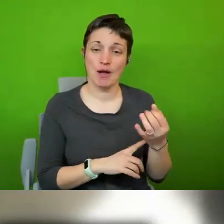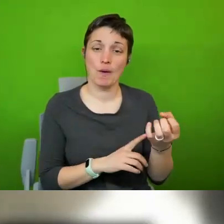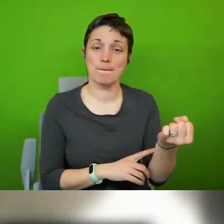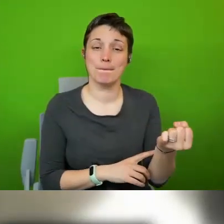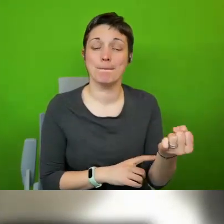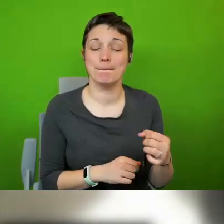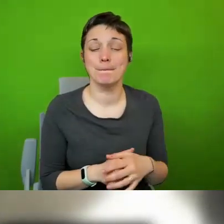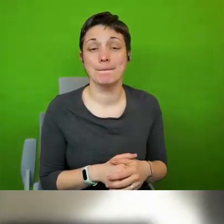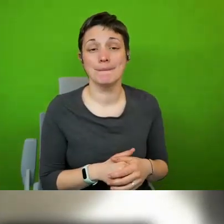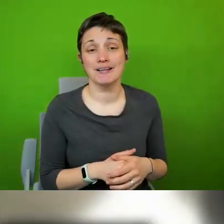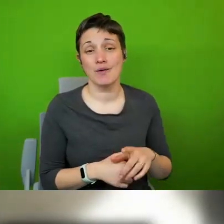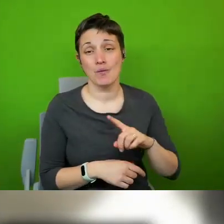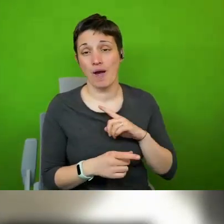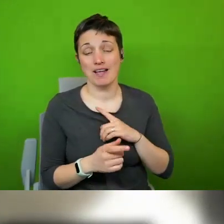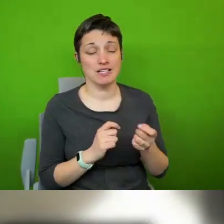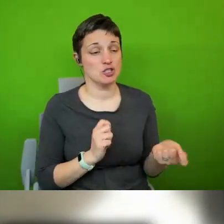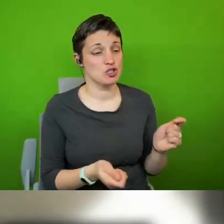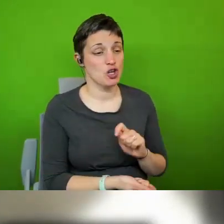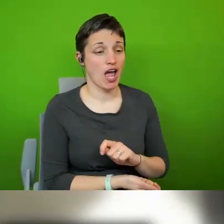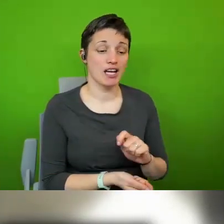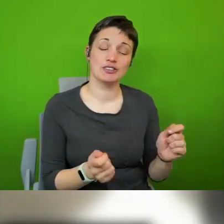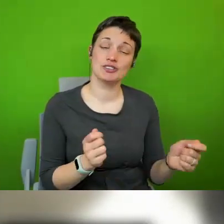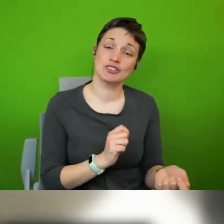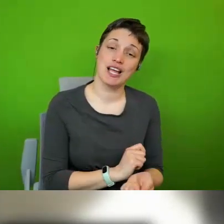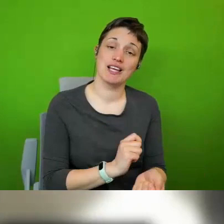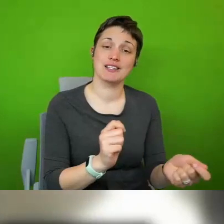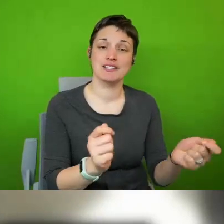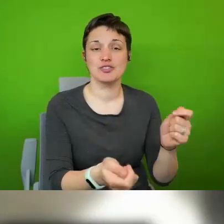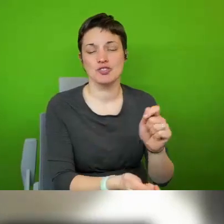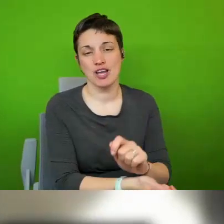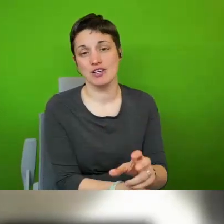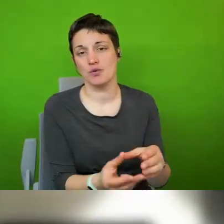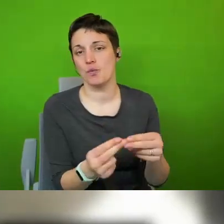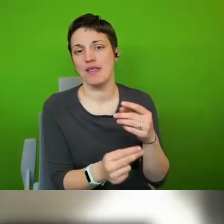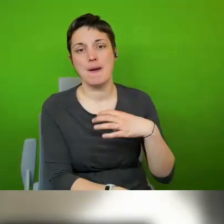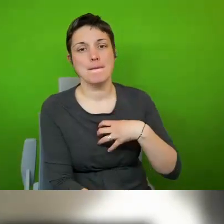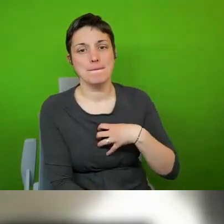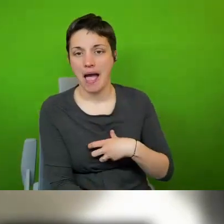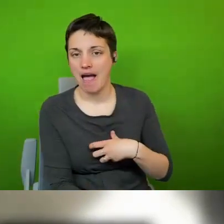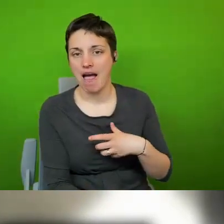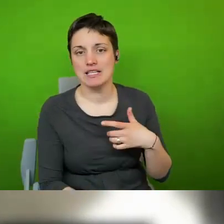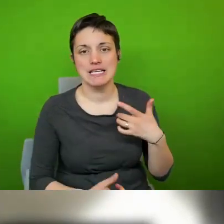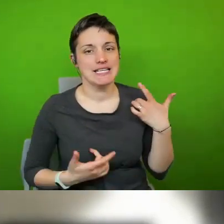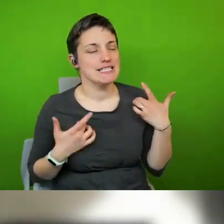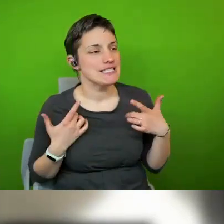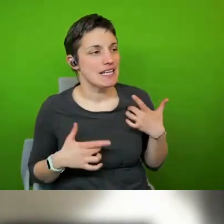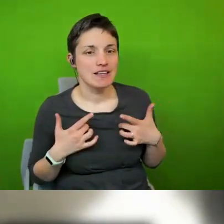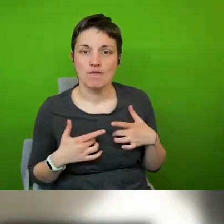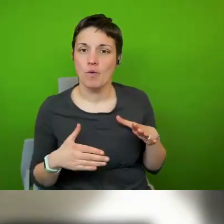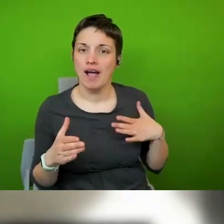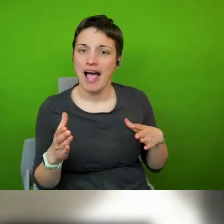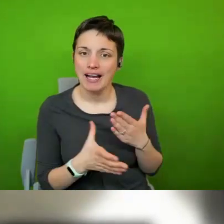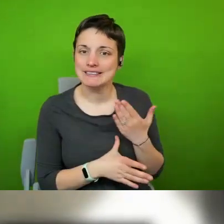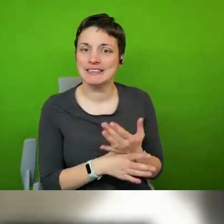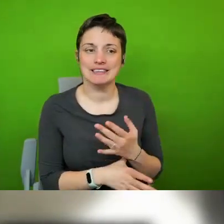that comes and goes with the mayor's incentive to be active or or less active so